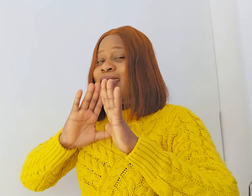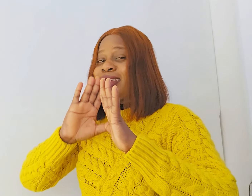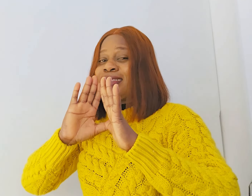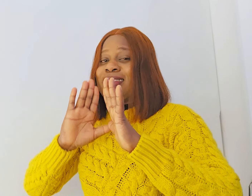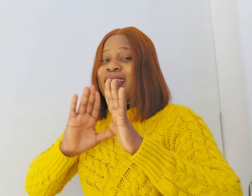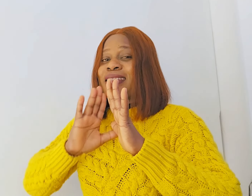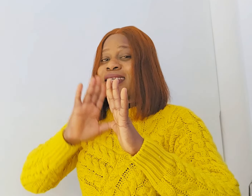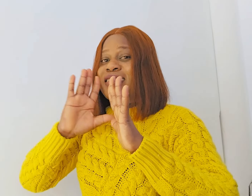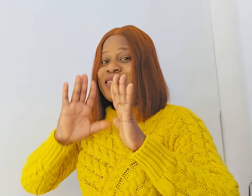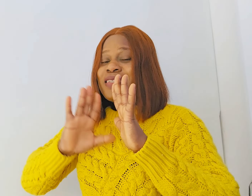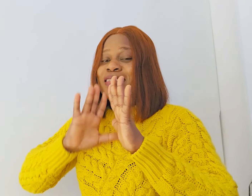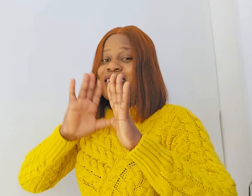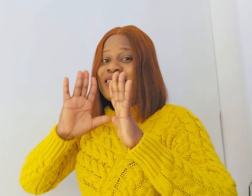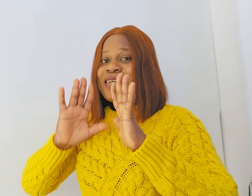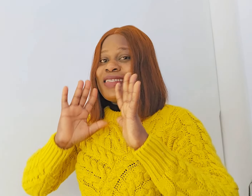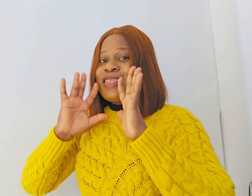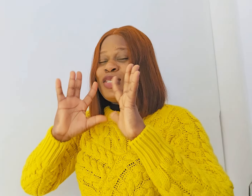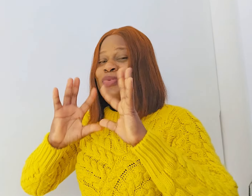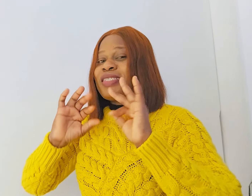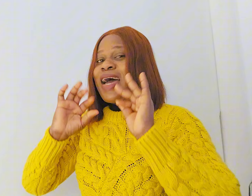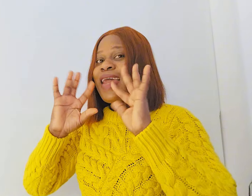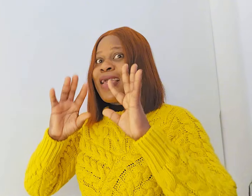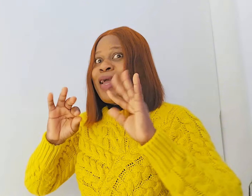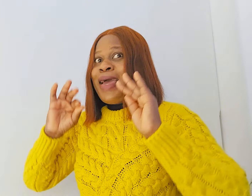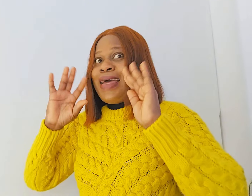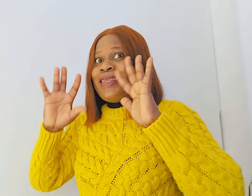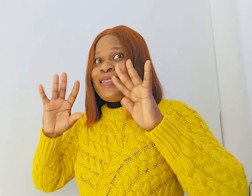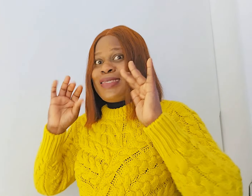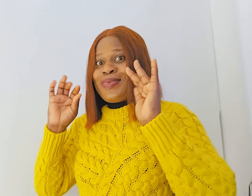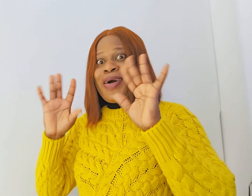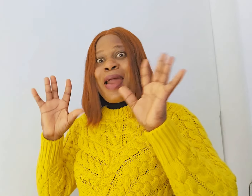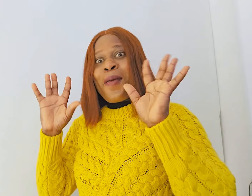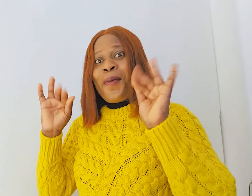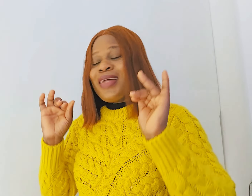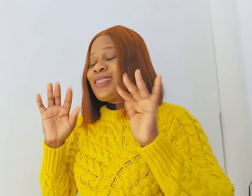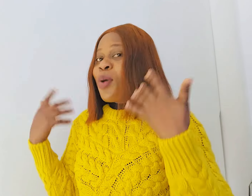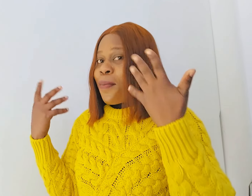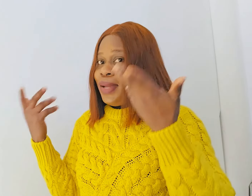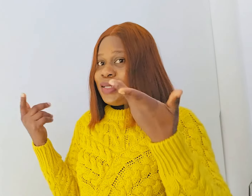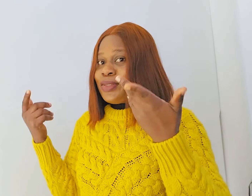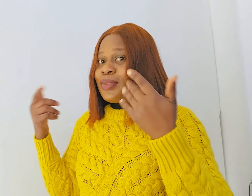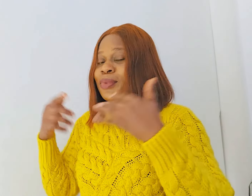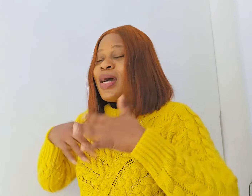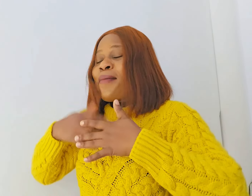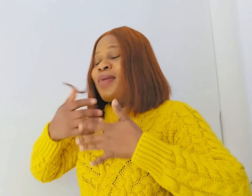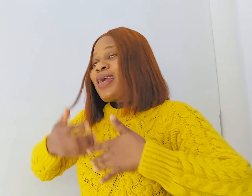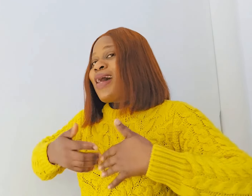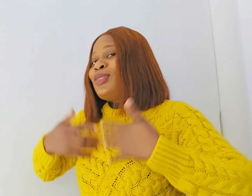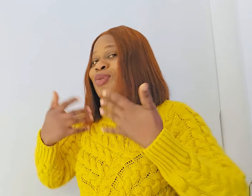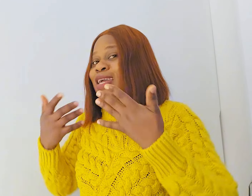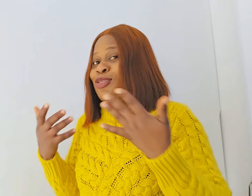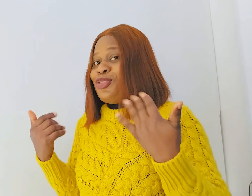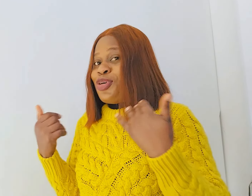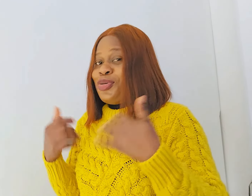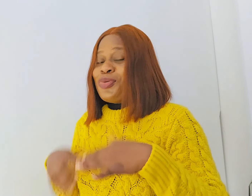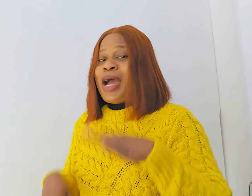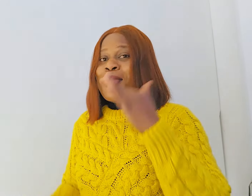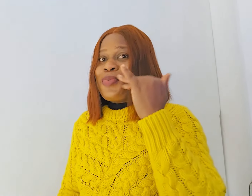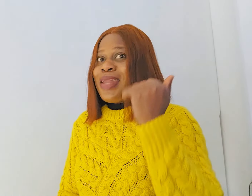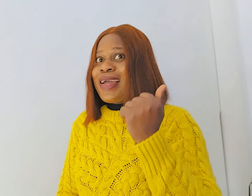it gently gently gently she will start like this is what i want it's more pleasurable i make her to enjoy you and you like